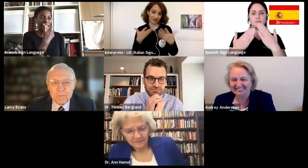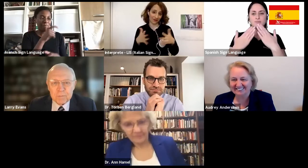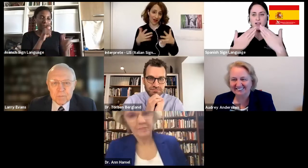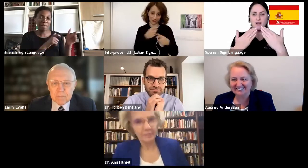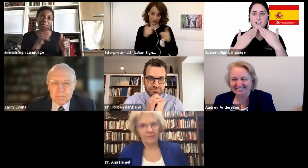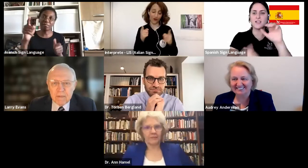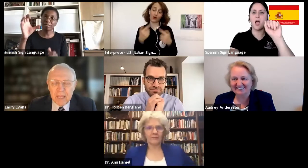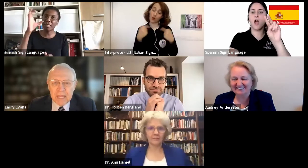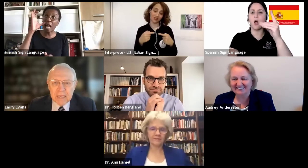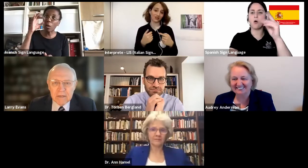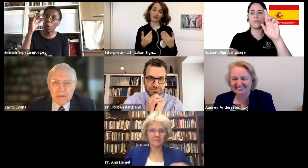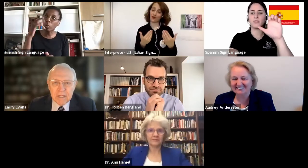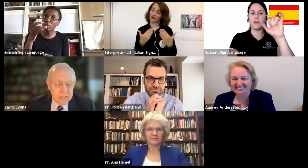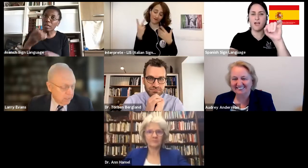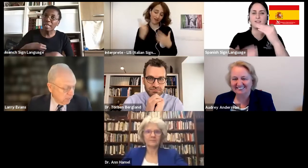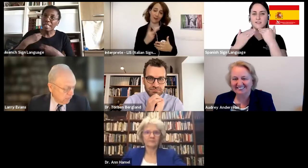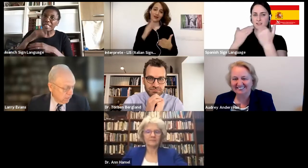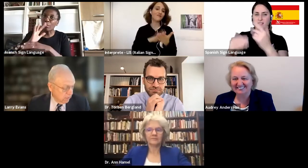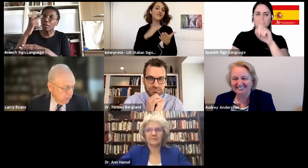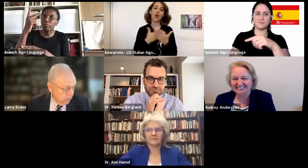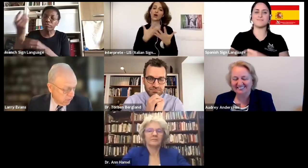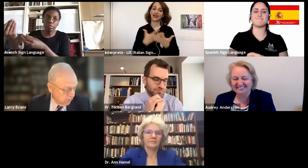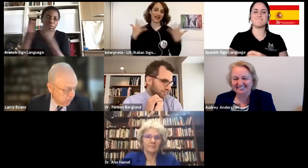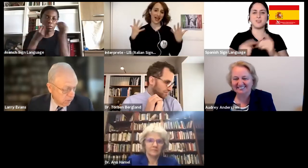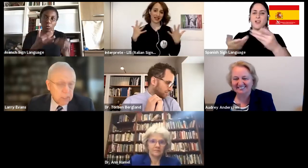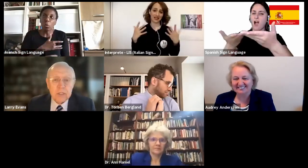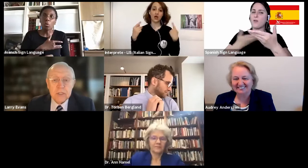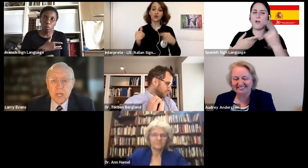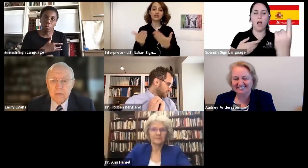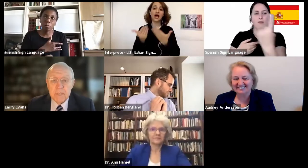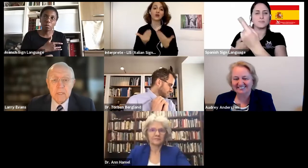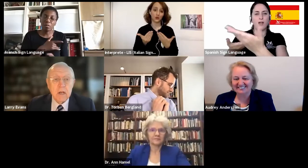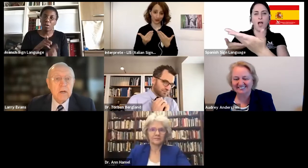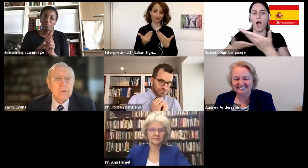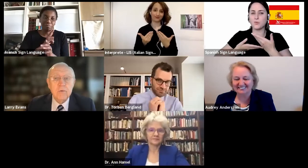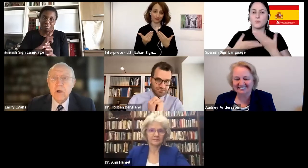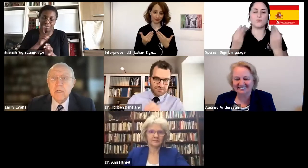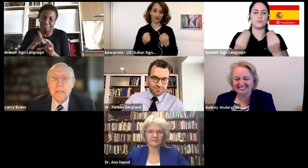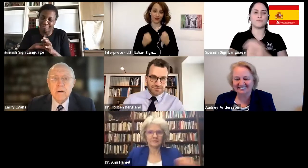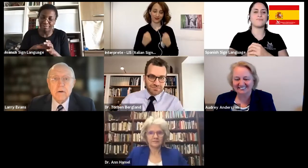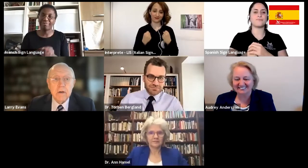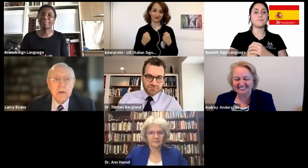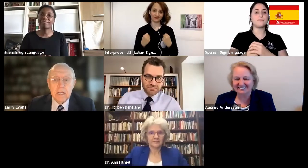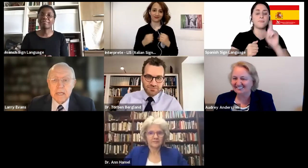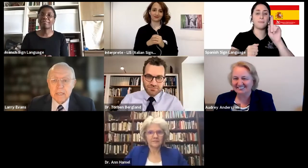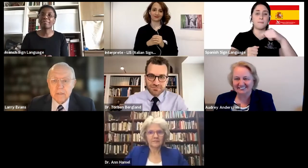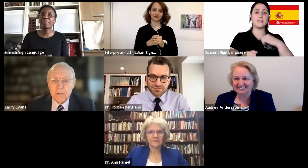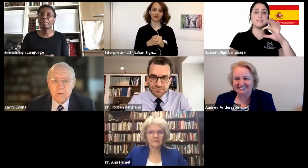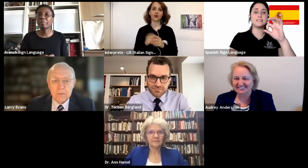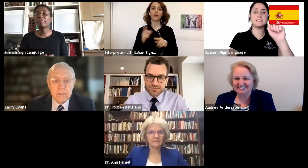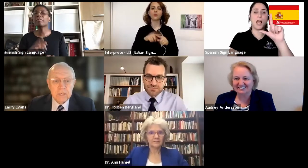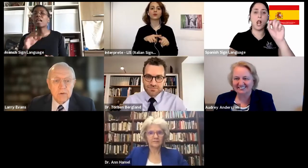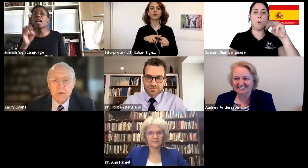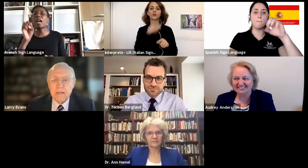helpful. And Solomon, are you on here? I